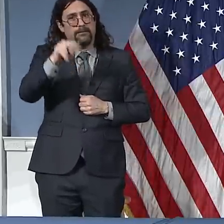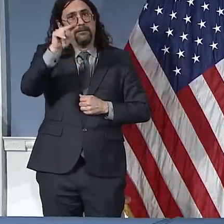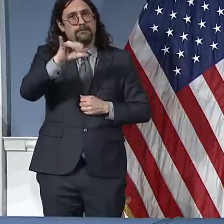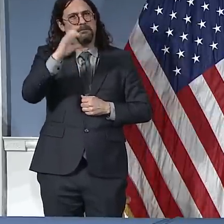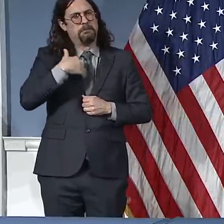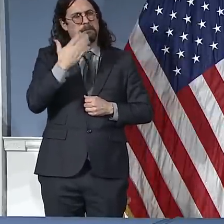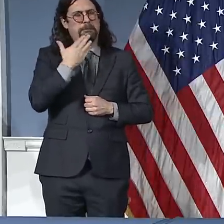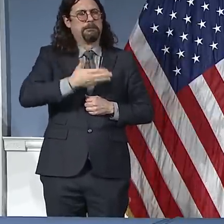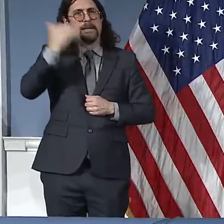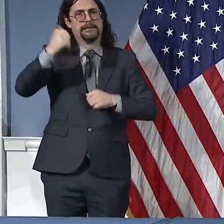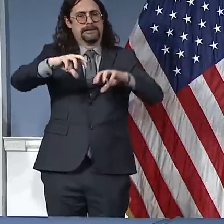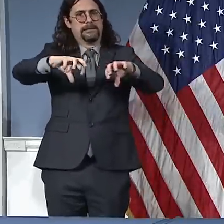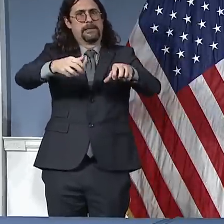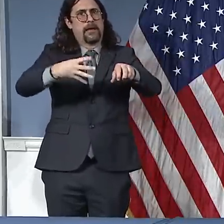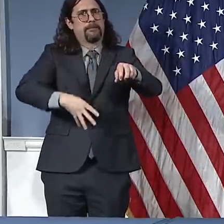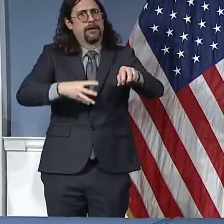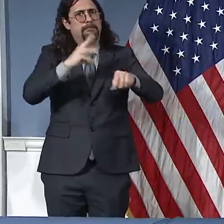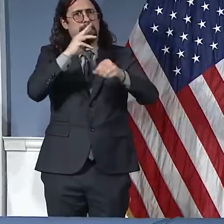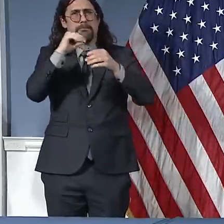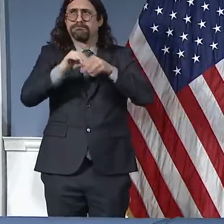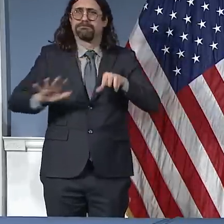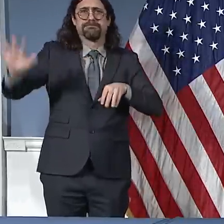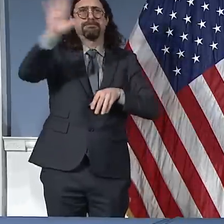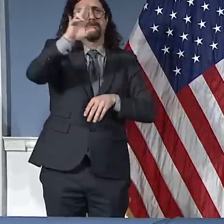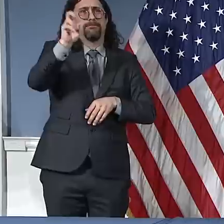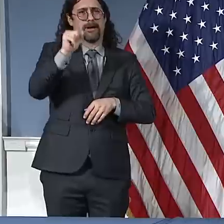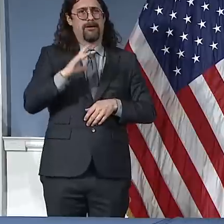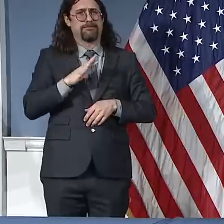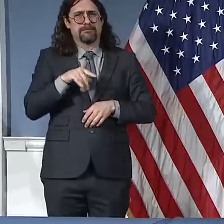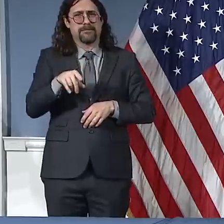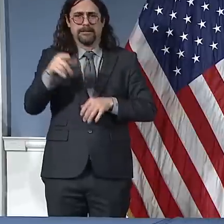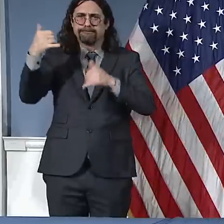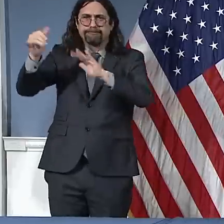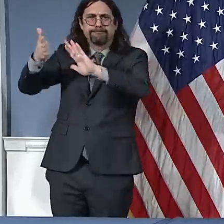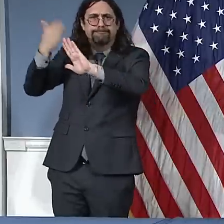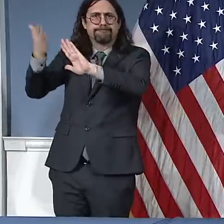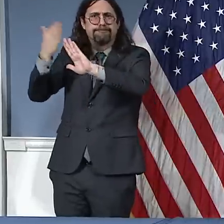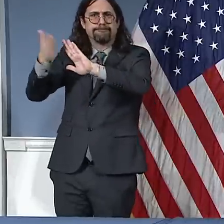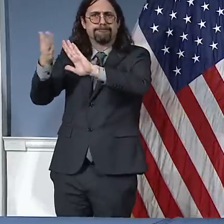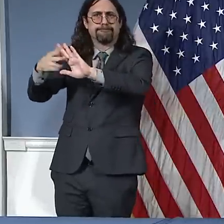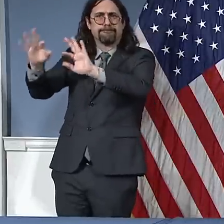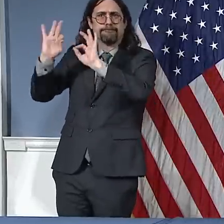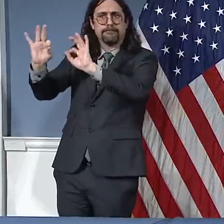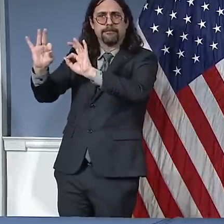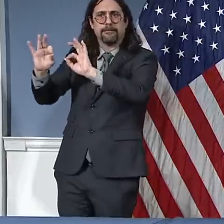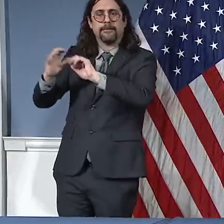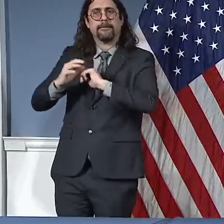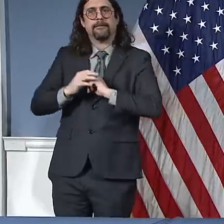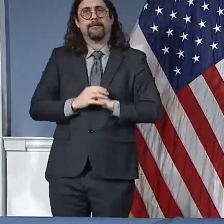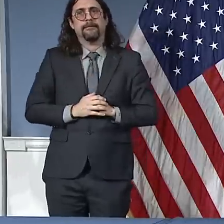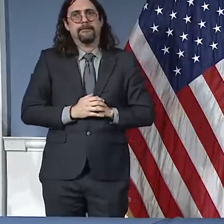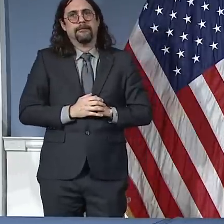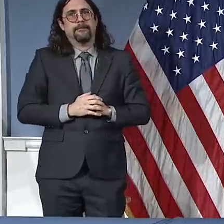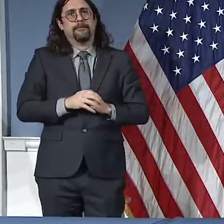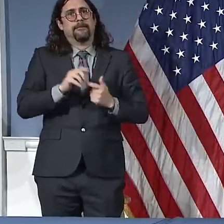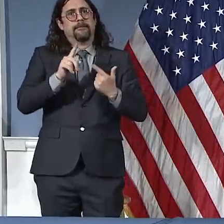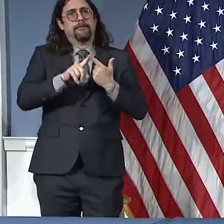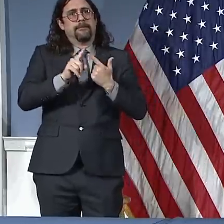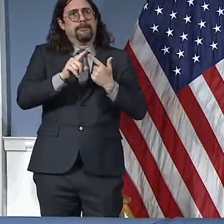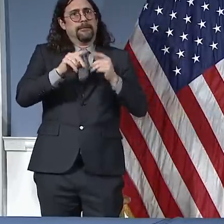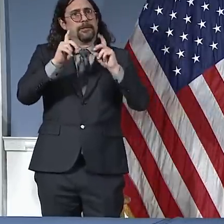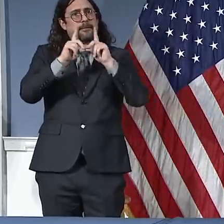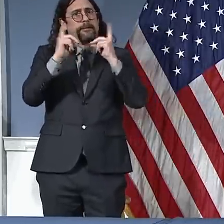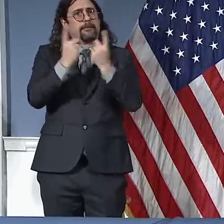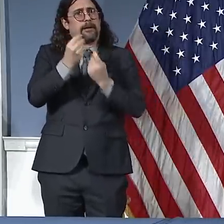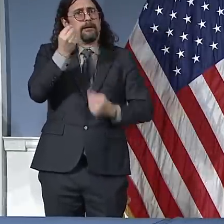making sure our water system, our sewer system works. Thank you to all of them. Thank you to our Department of Transportation workers who continue to do